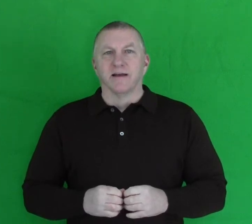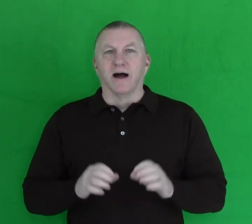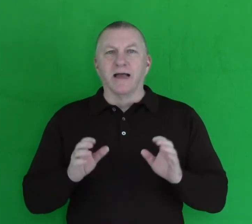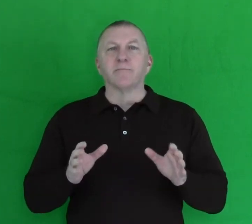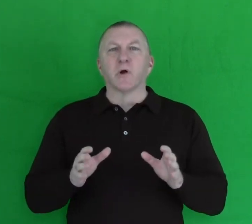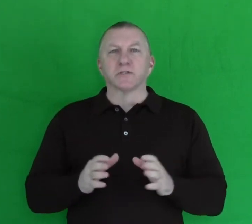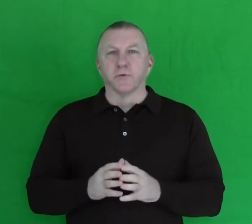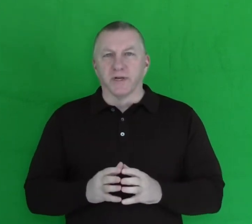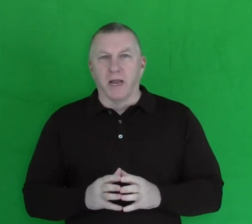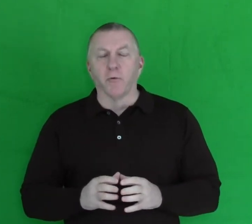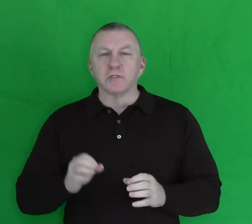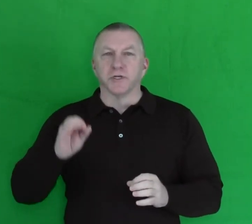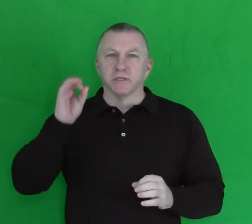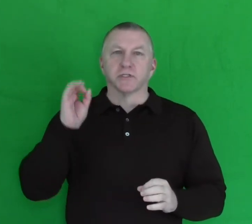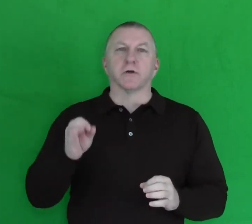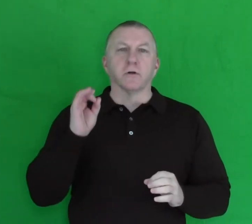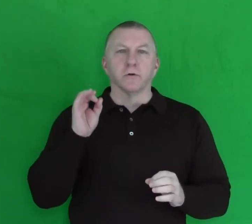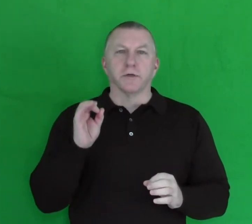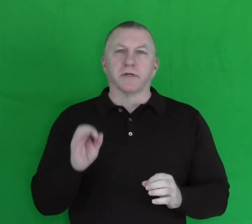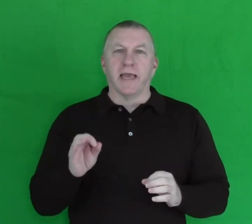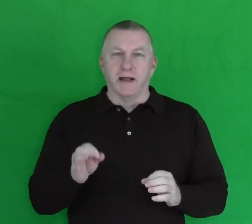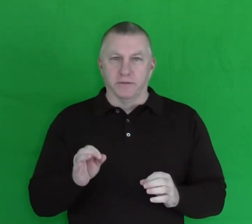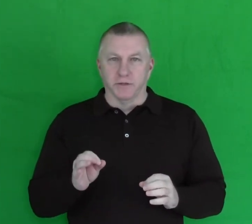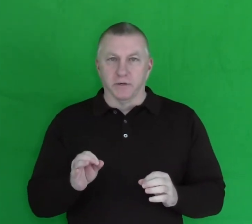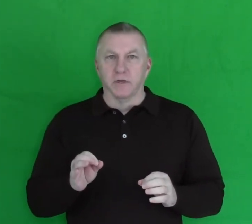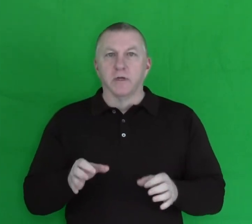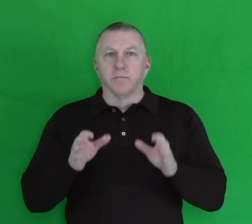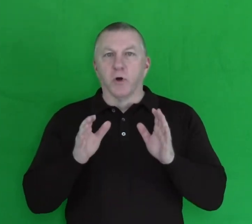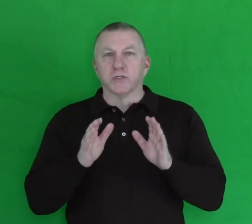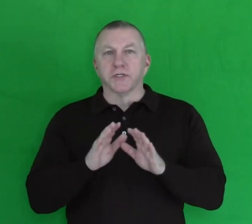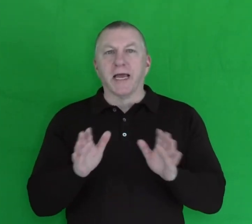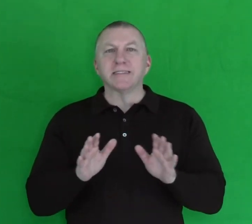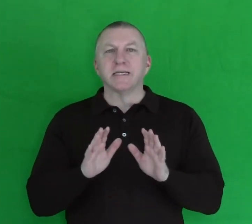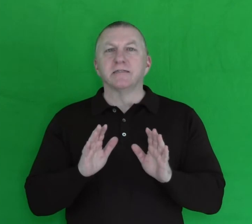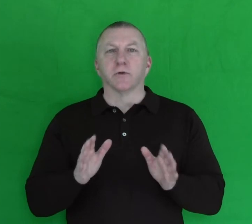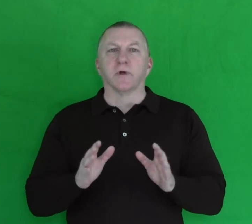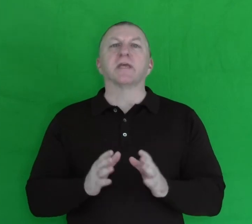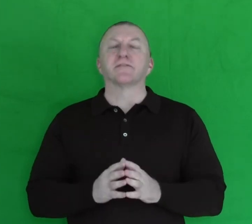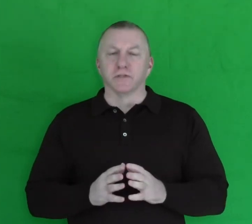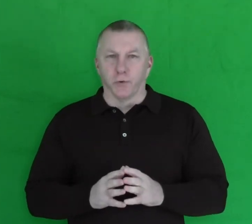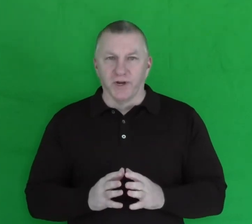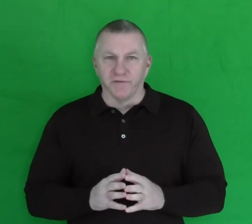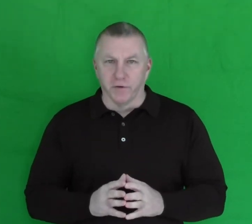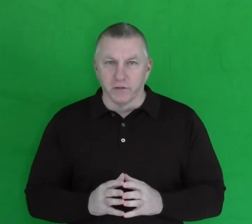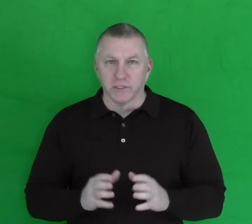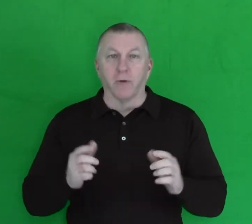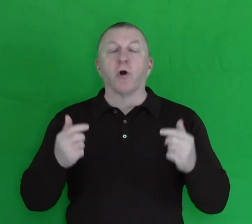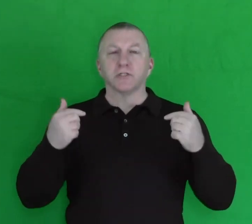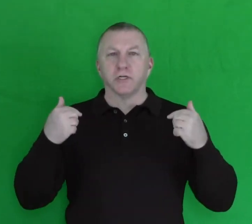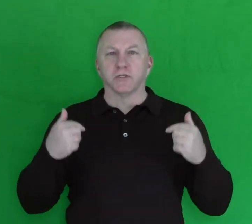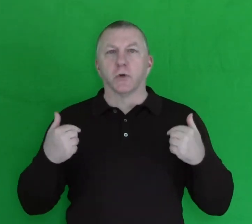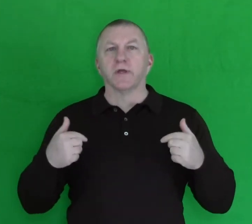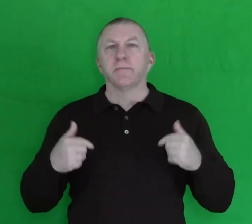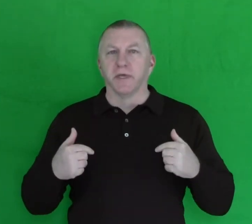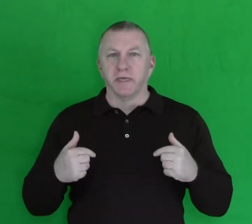Hi, I'm Mark Tuart, and I want you to circle your calendar. March 19th, 20th, and 21st, I want you to join me